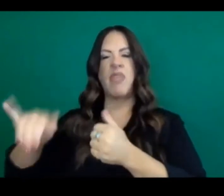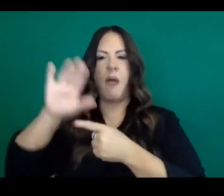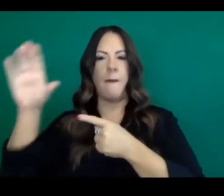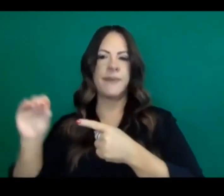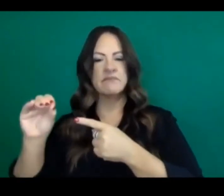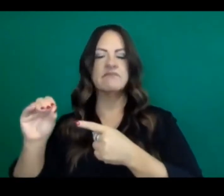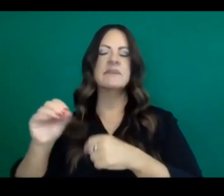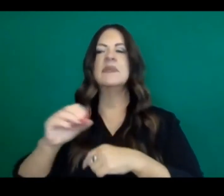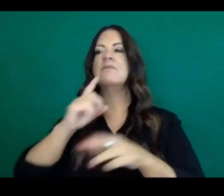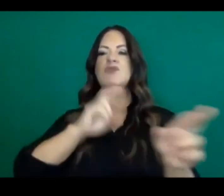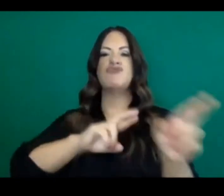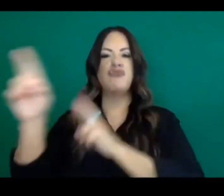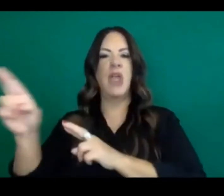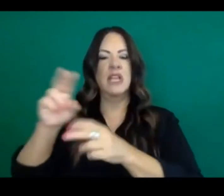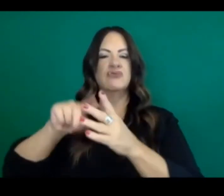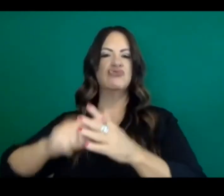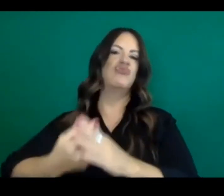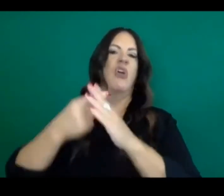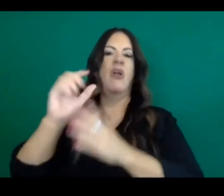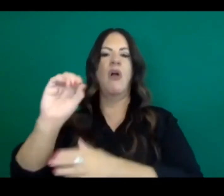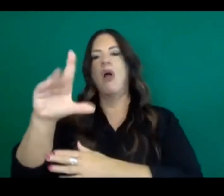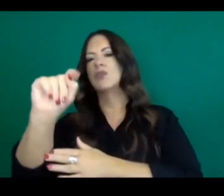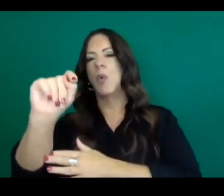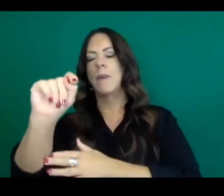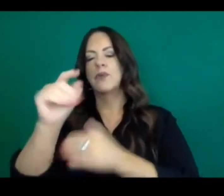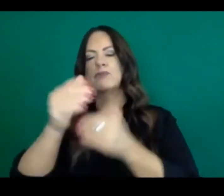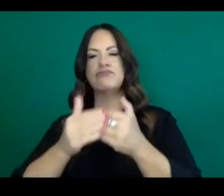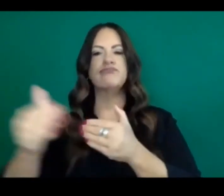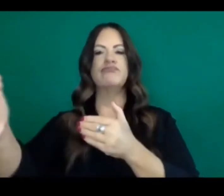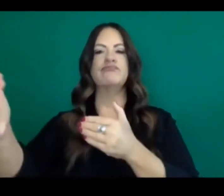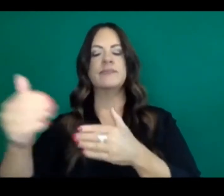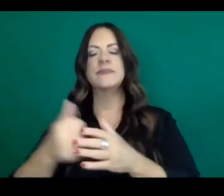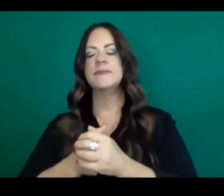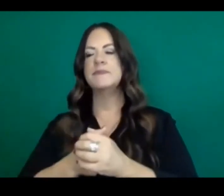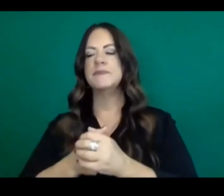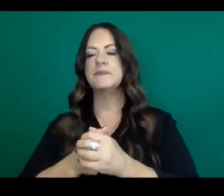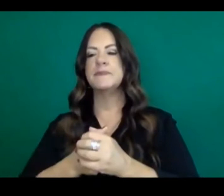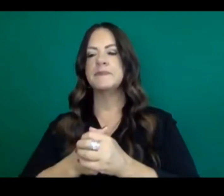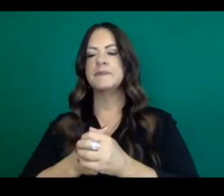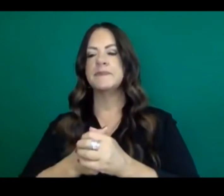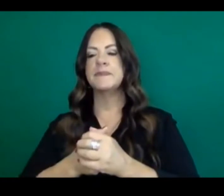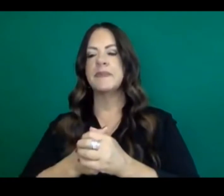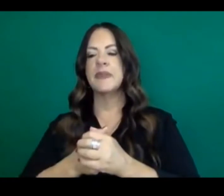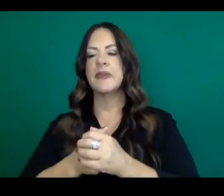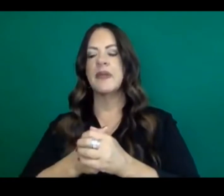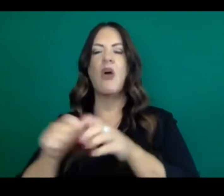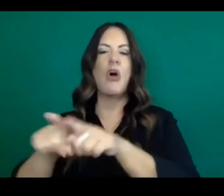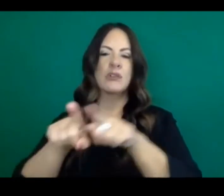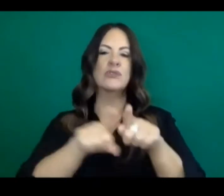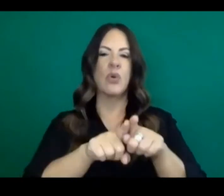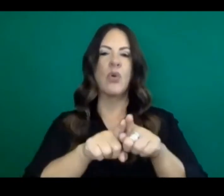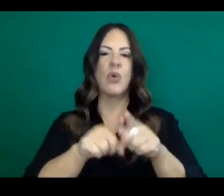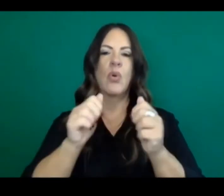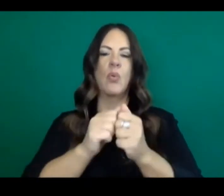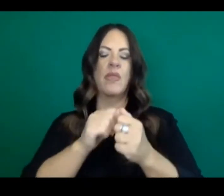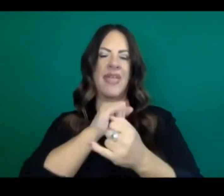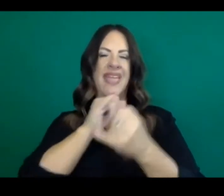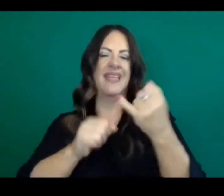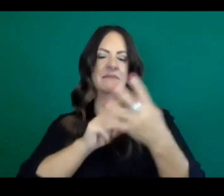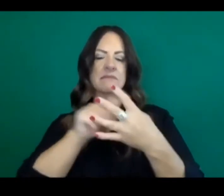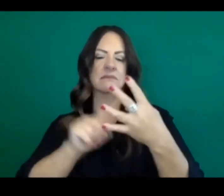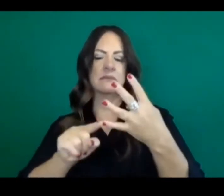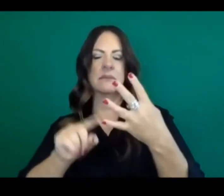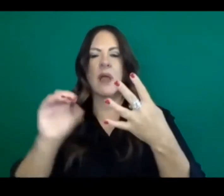up and ready to go, just as we will be towards the end of October as well